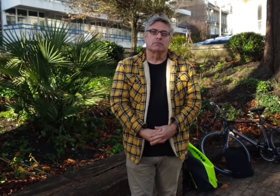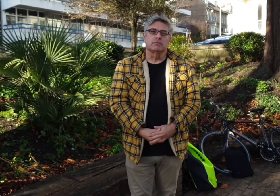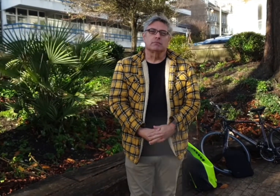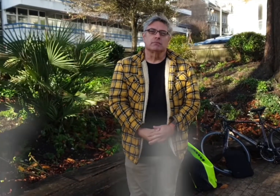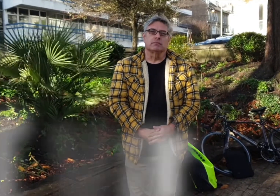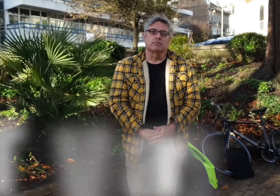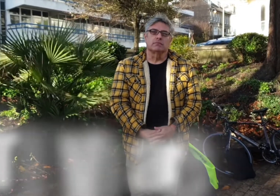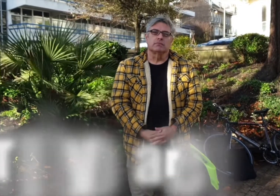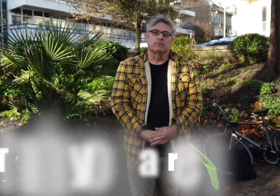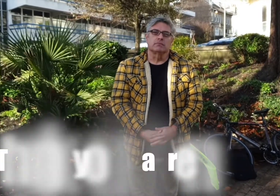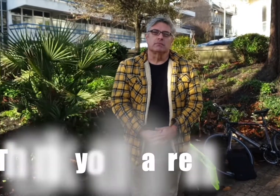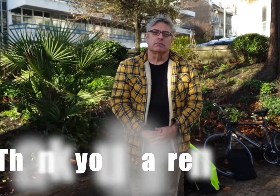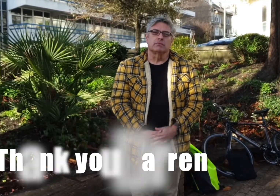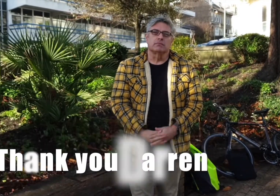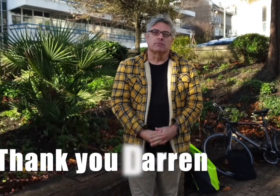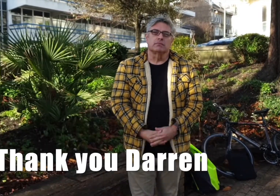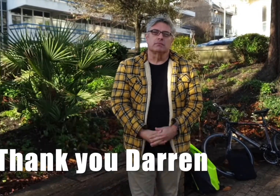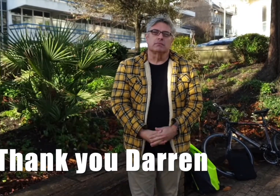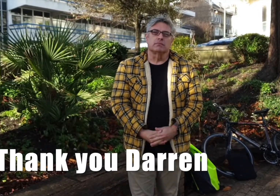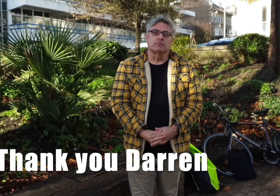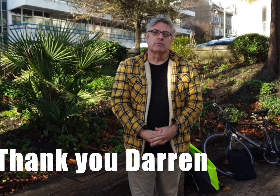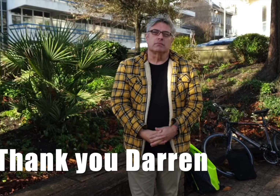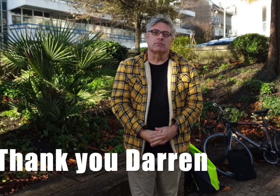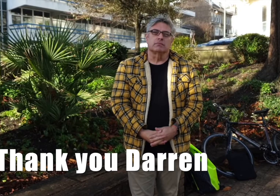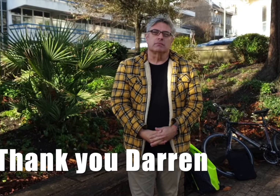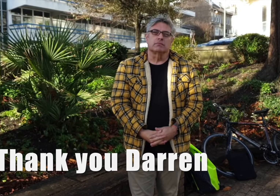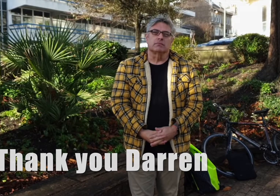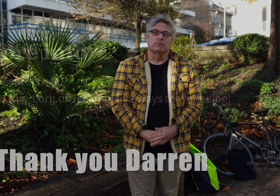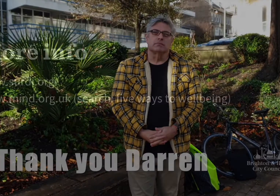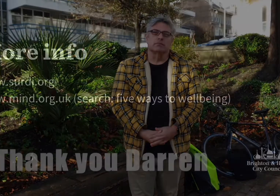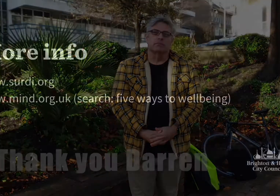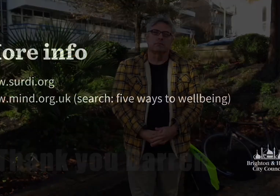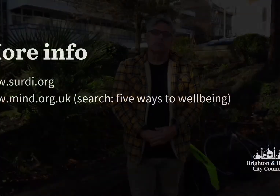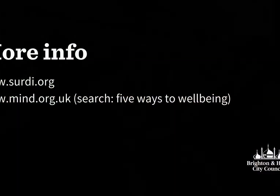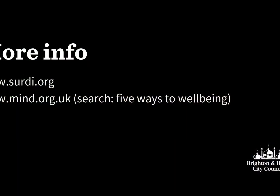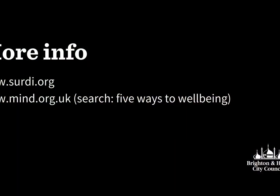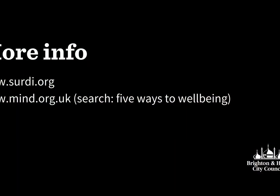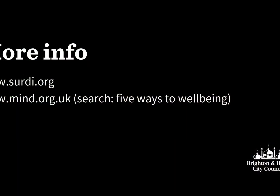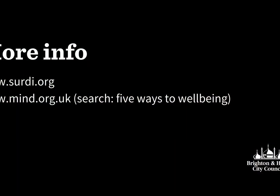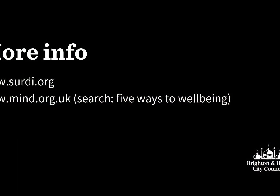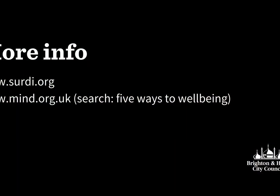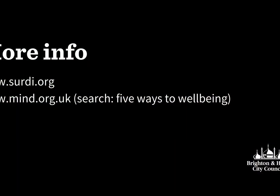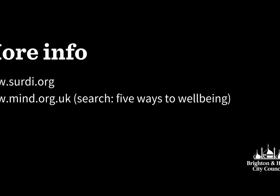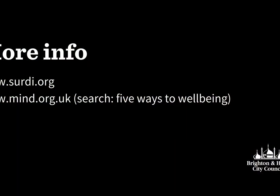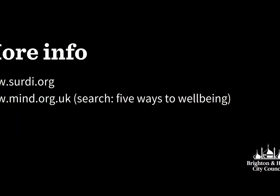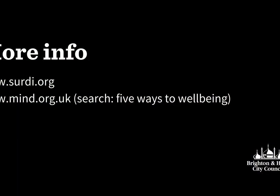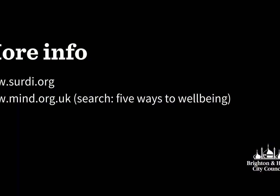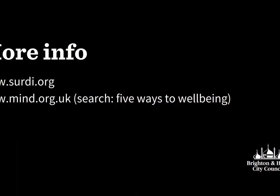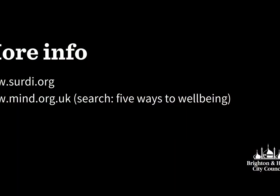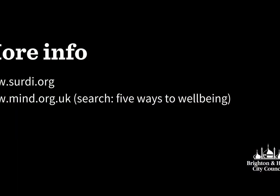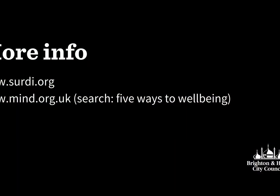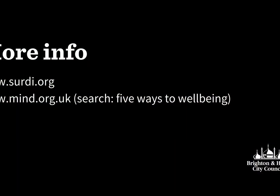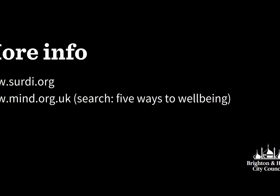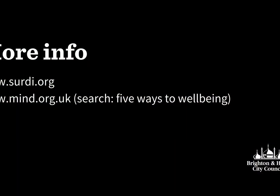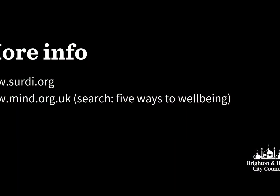I'm seeing that